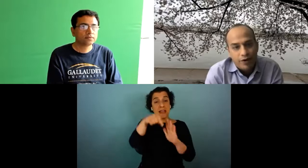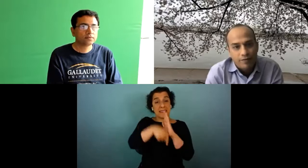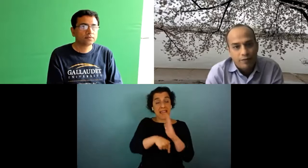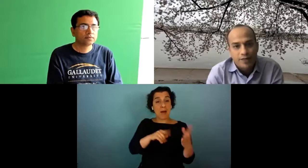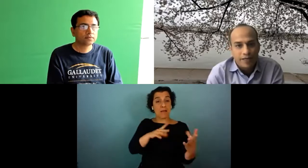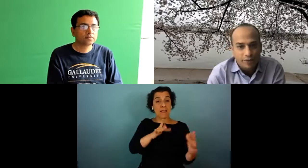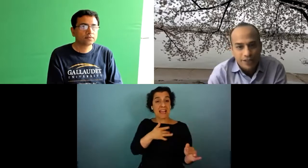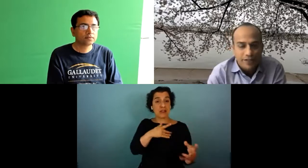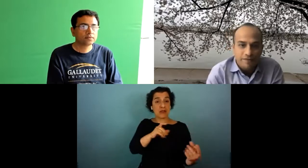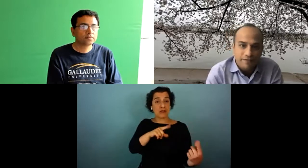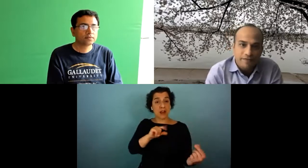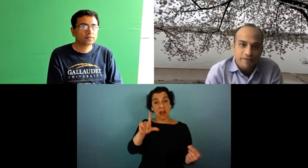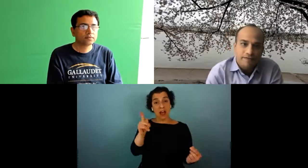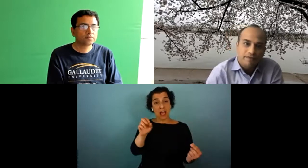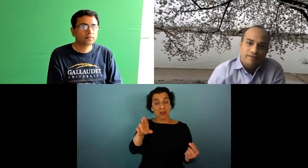what what is being used